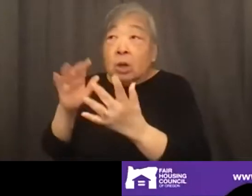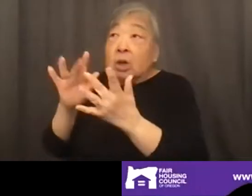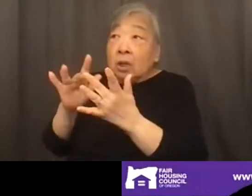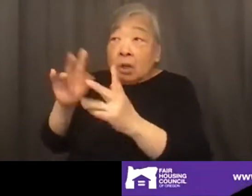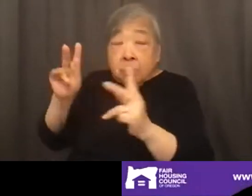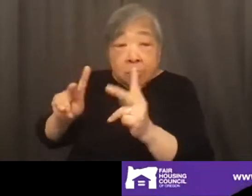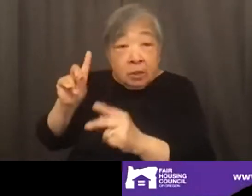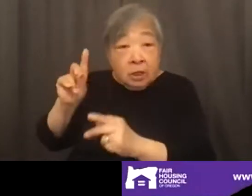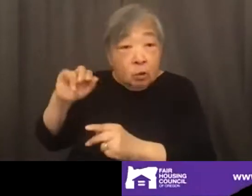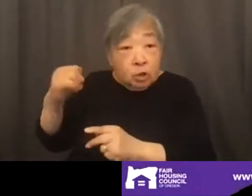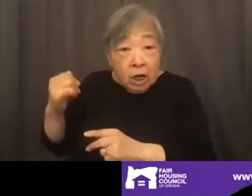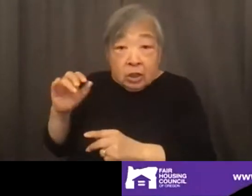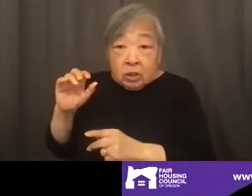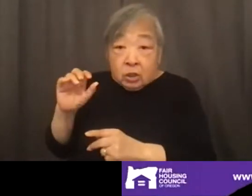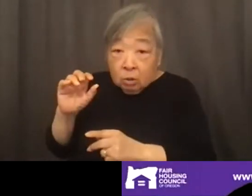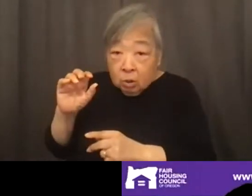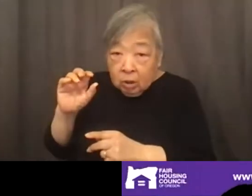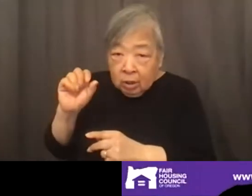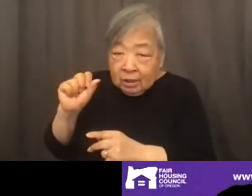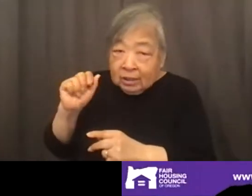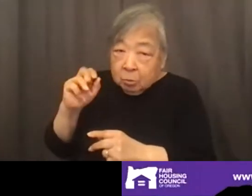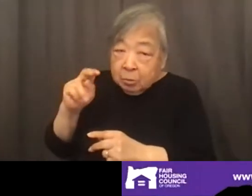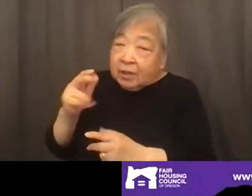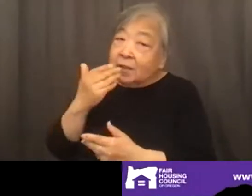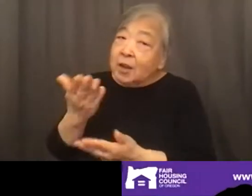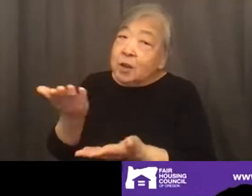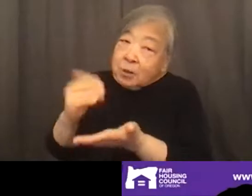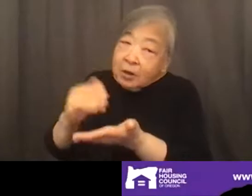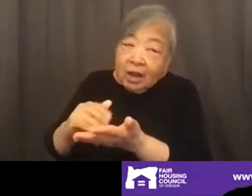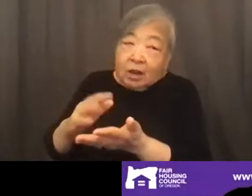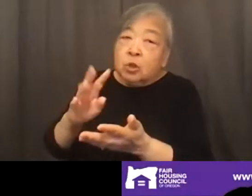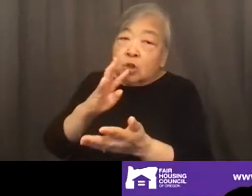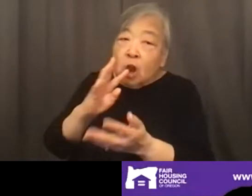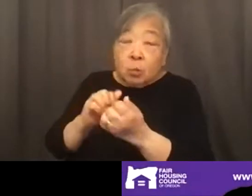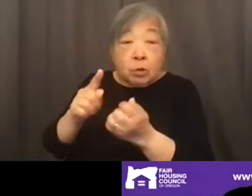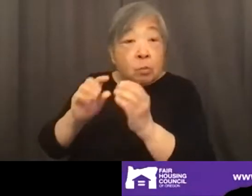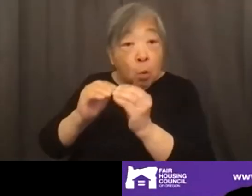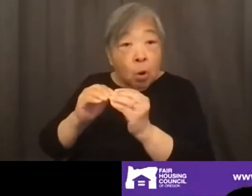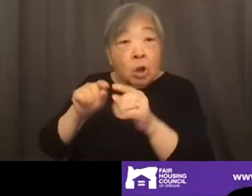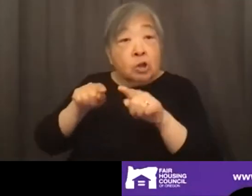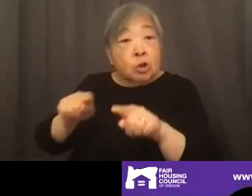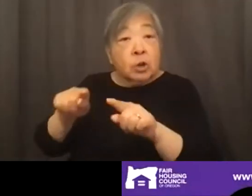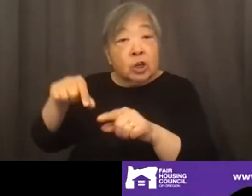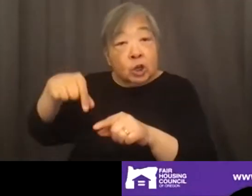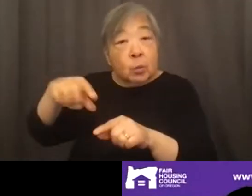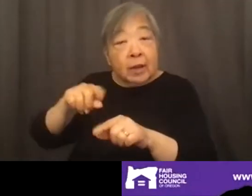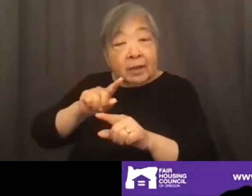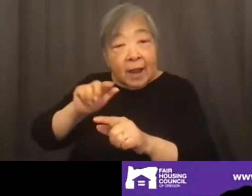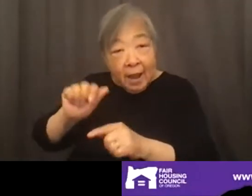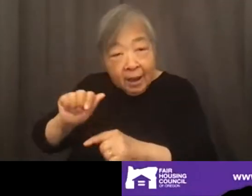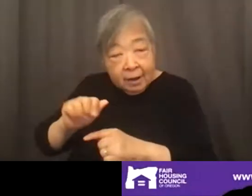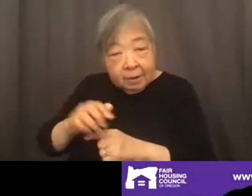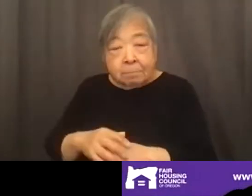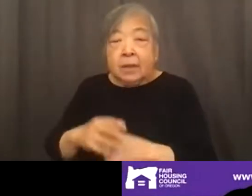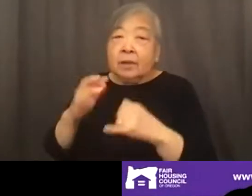So thank you so much, you know, we'll talk with you again, um, during the, the Q and A. So we'll transition a little bit over to a different,